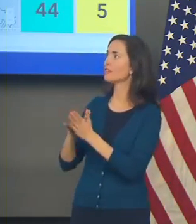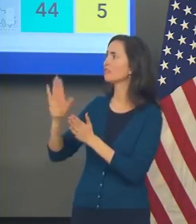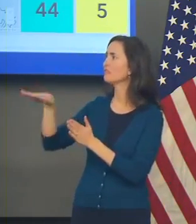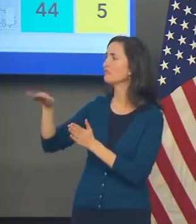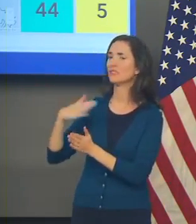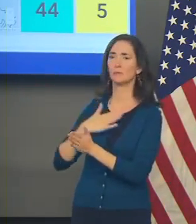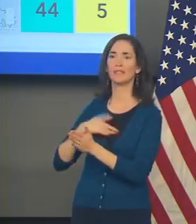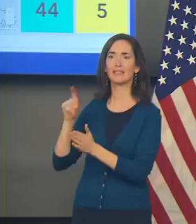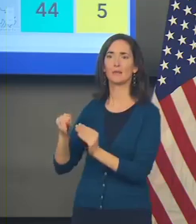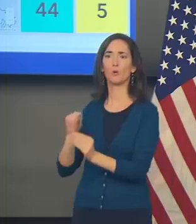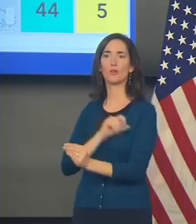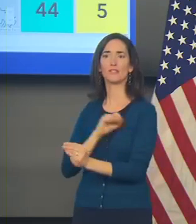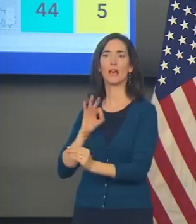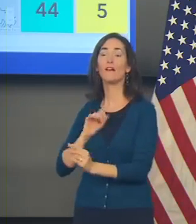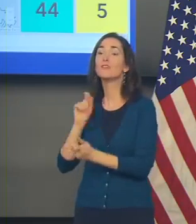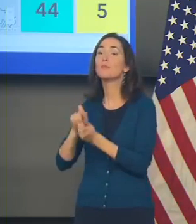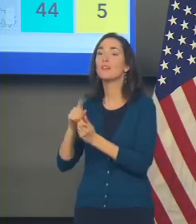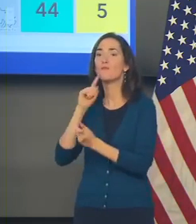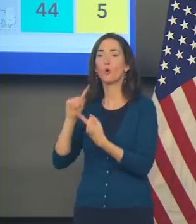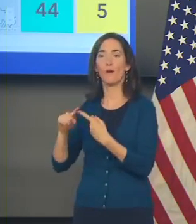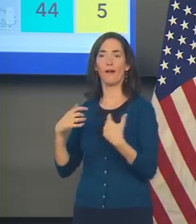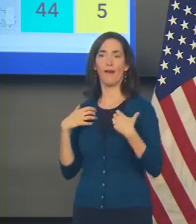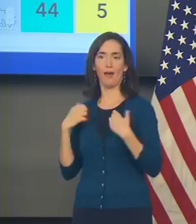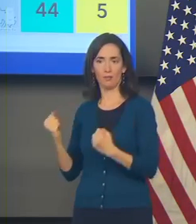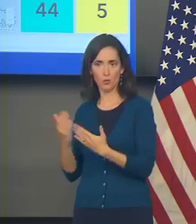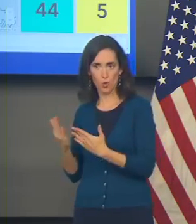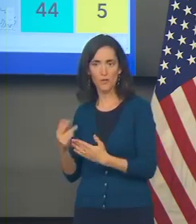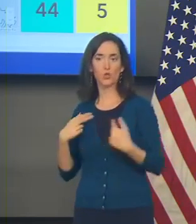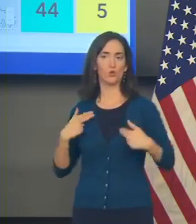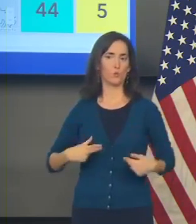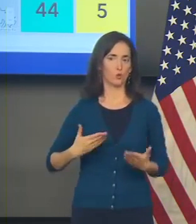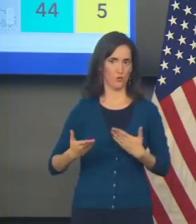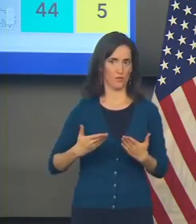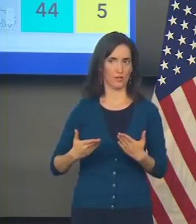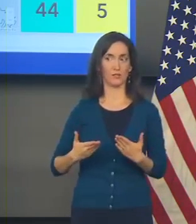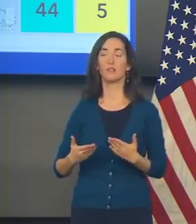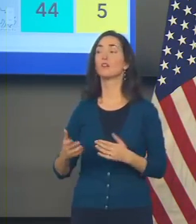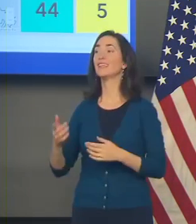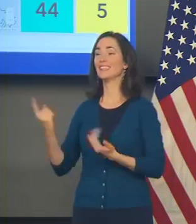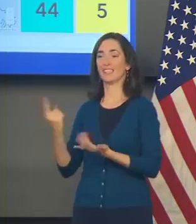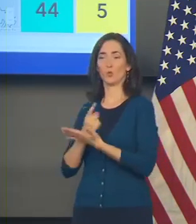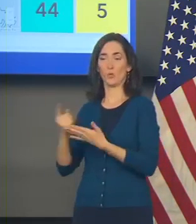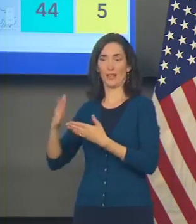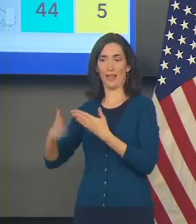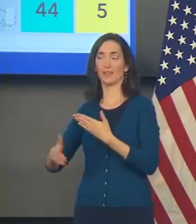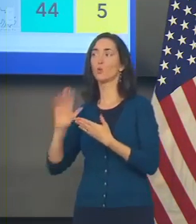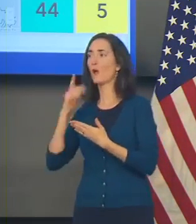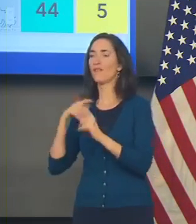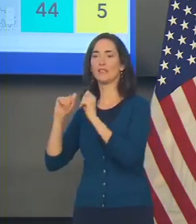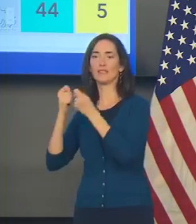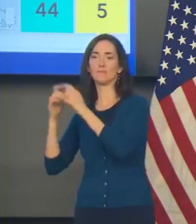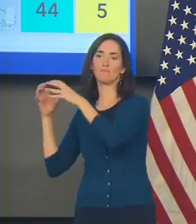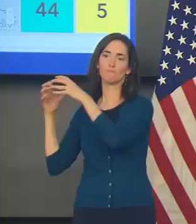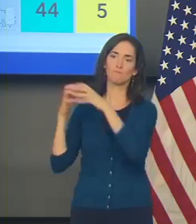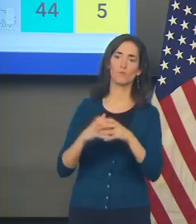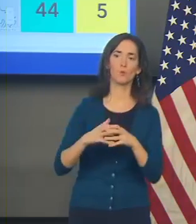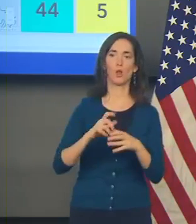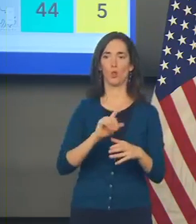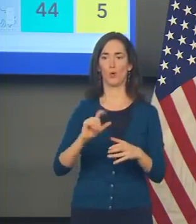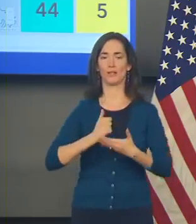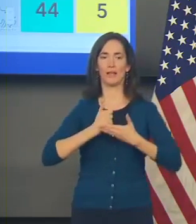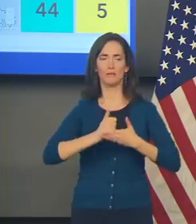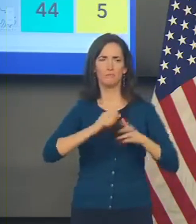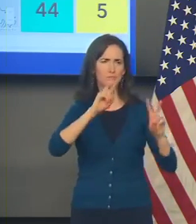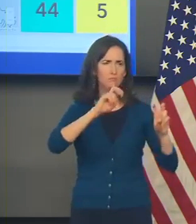Health and Human Services. And they will actually have a team on the ground here this weekend to help start that